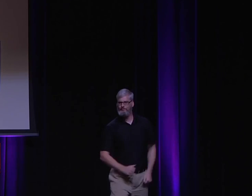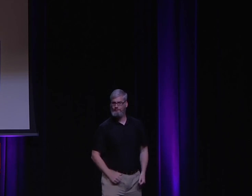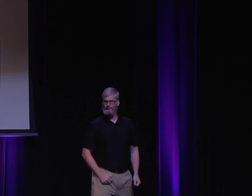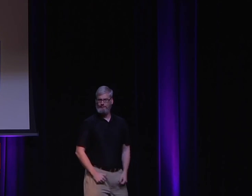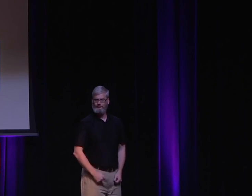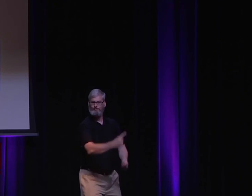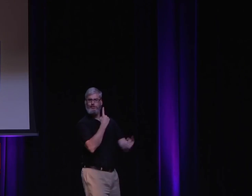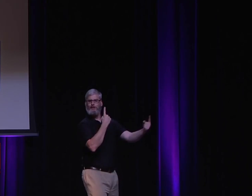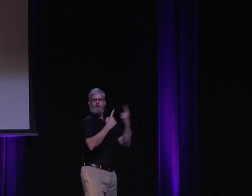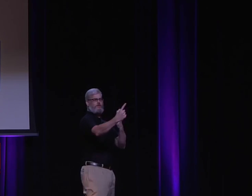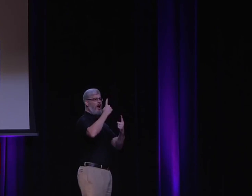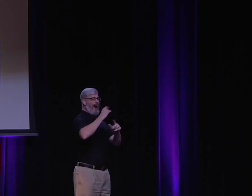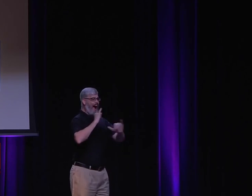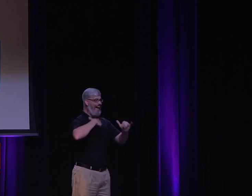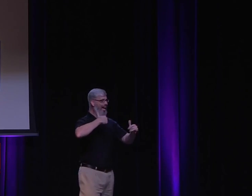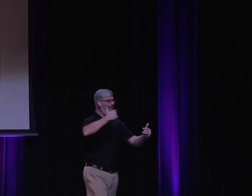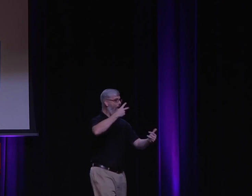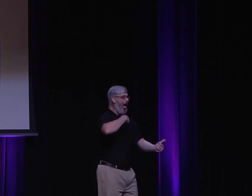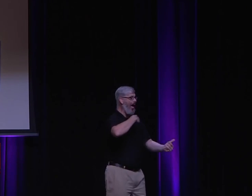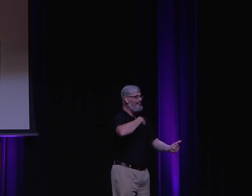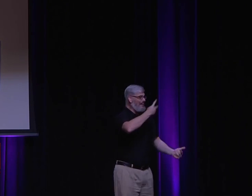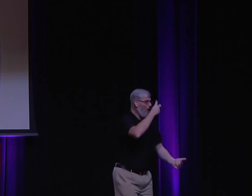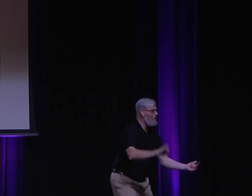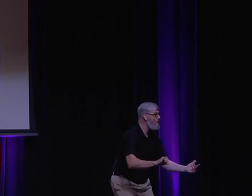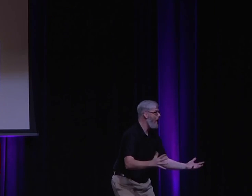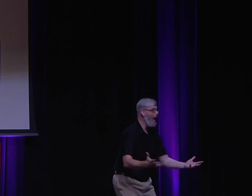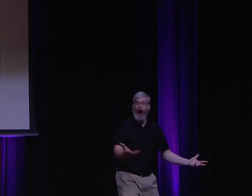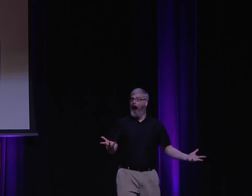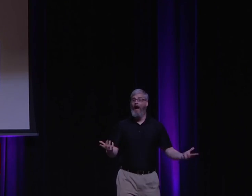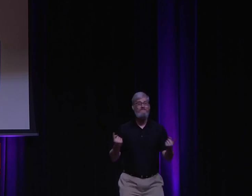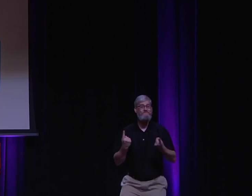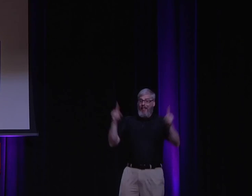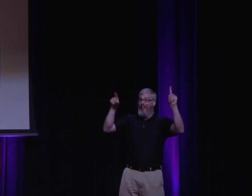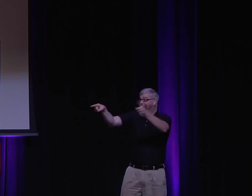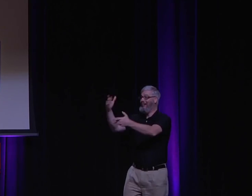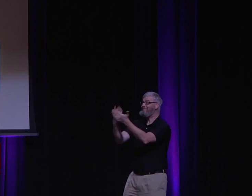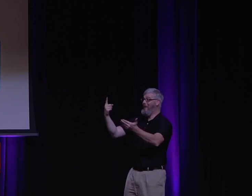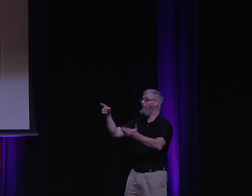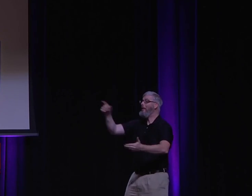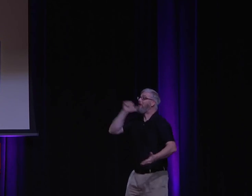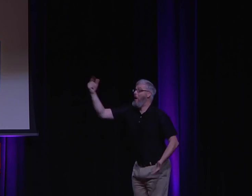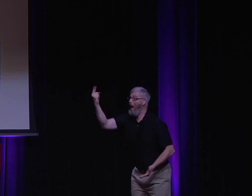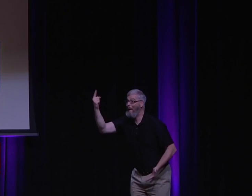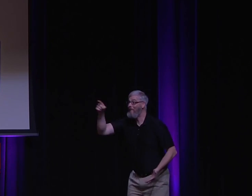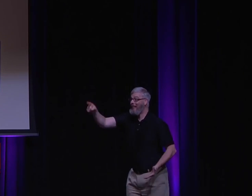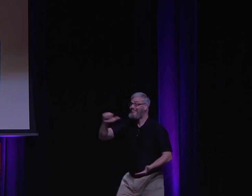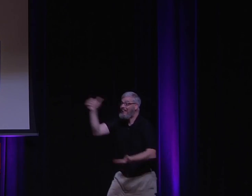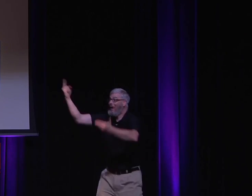in God. And they kept, and they kind of kept coming out of the woodwork. They said, I've been doubting the existence of God, and I'm glad